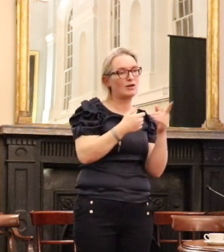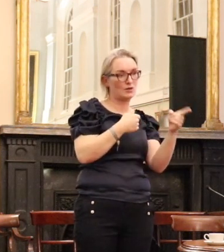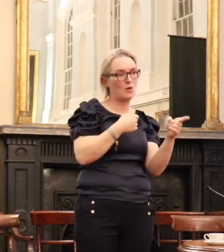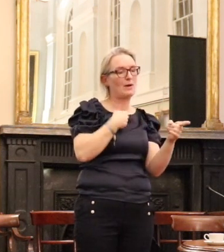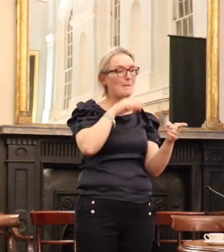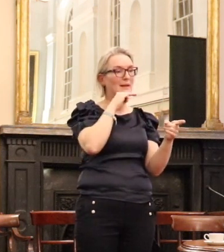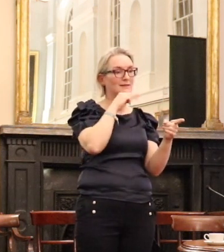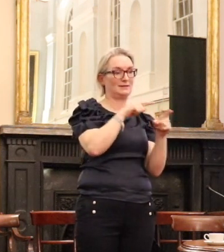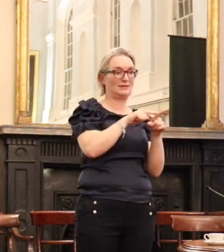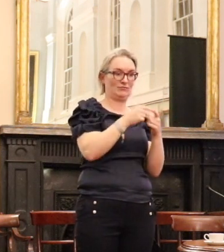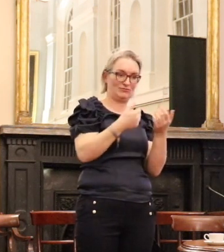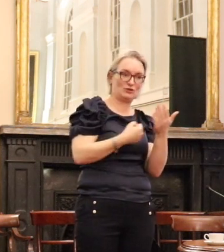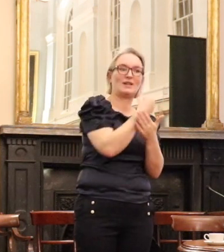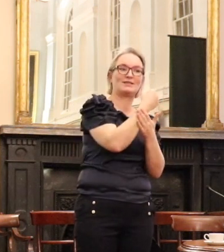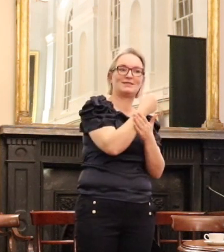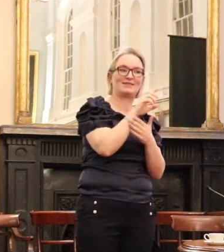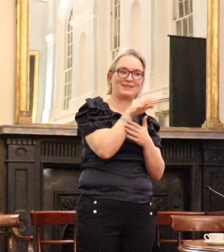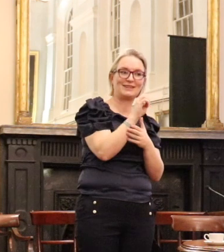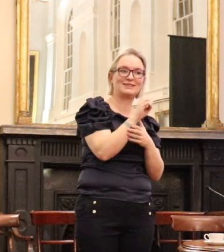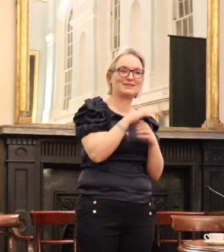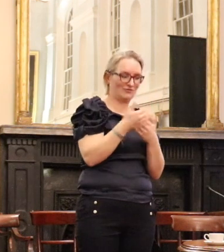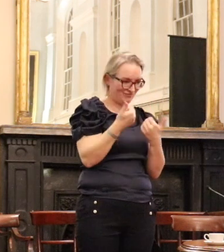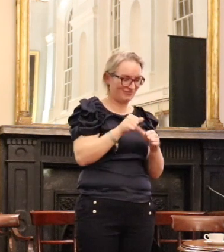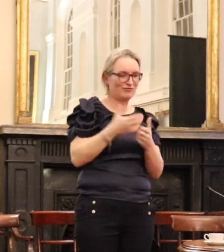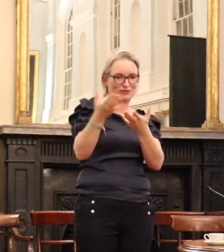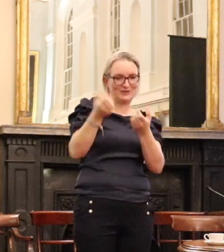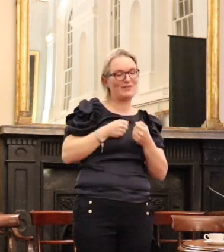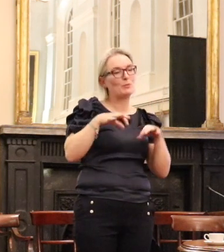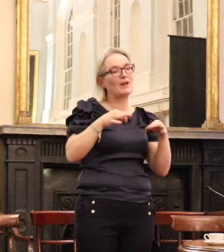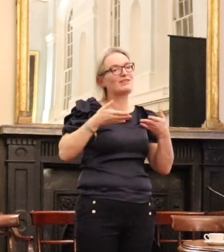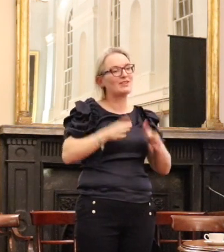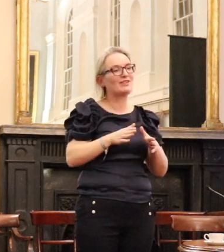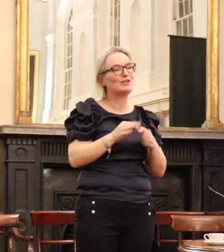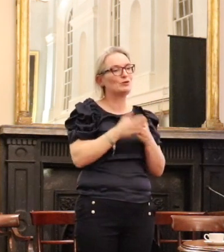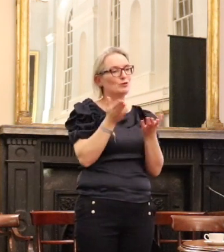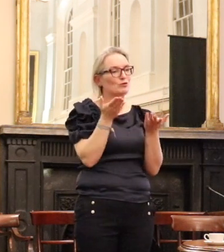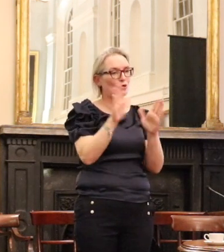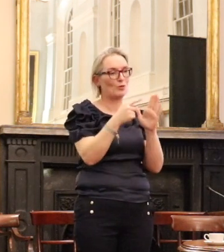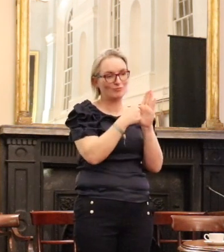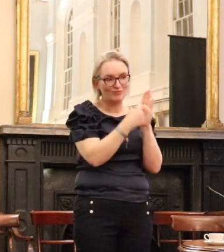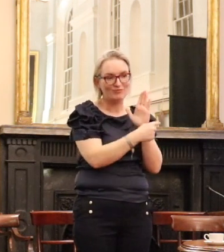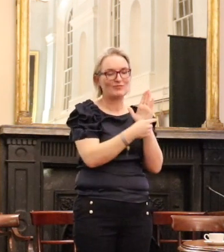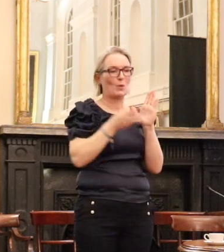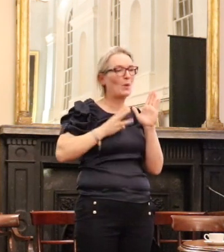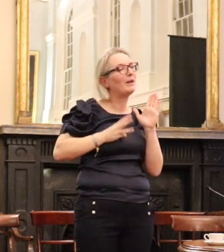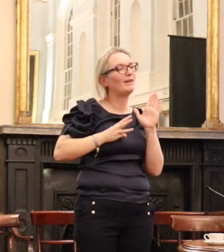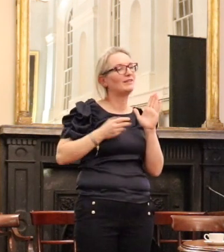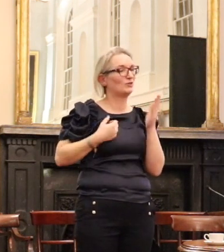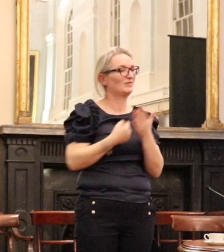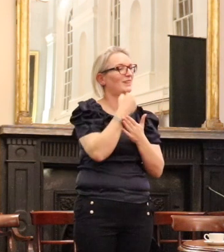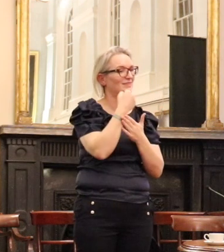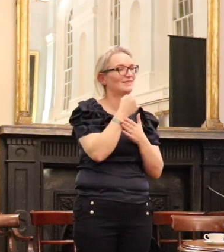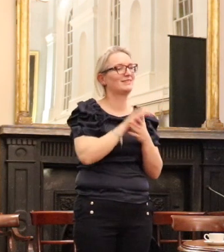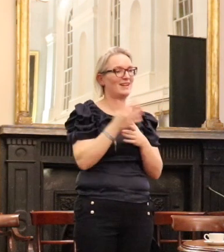migrant was secured her birth certificate reflected on her gender as a woman. as woman. But